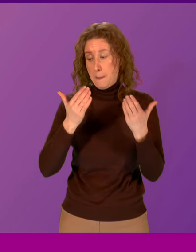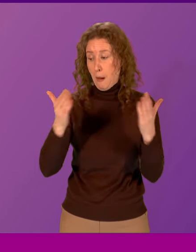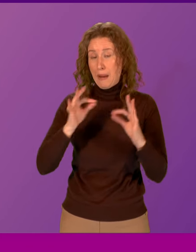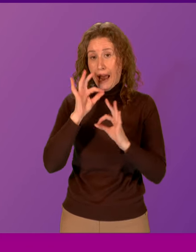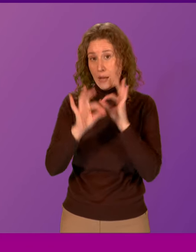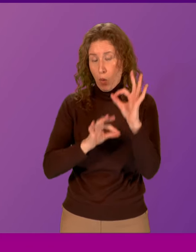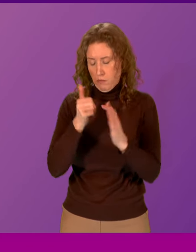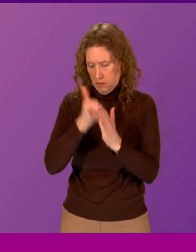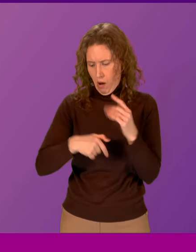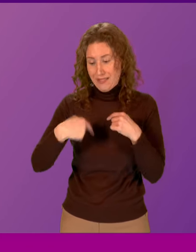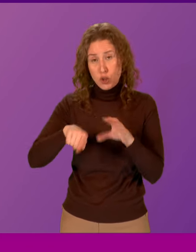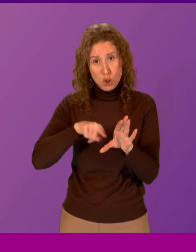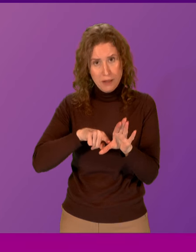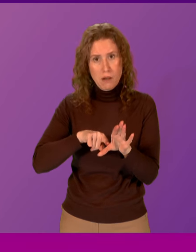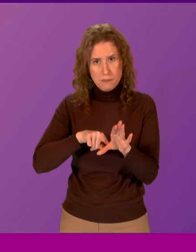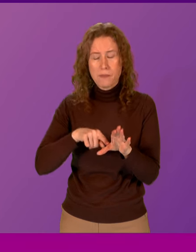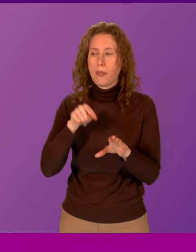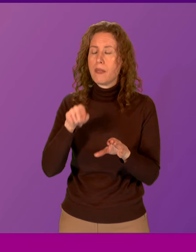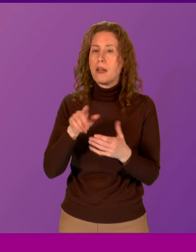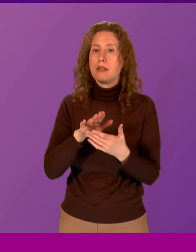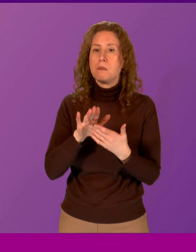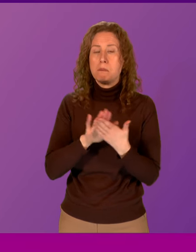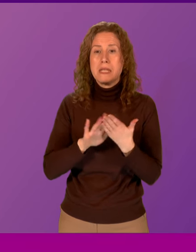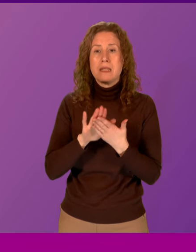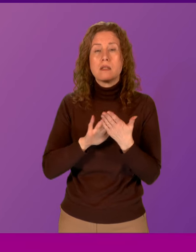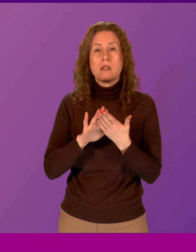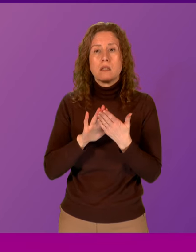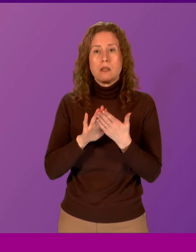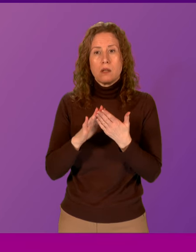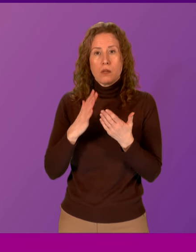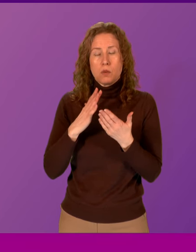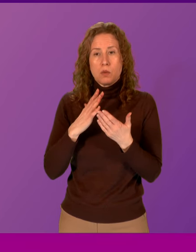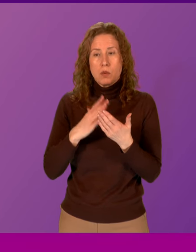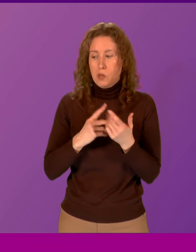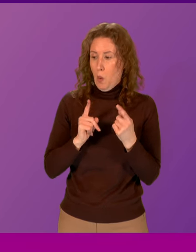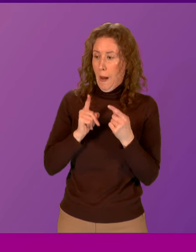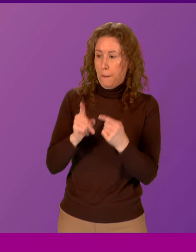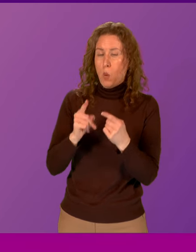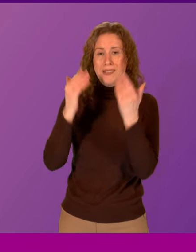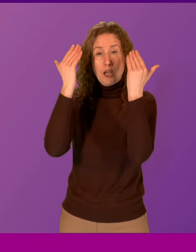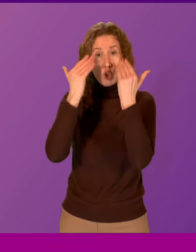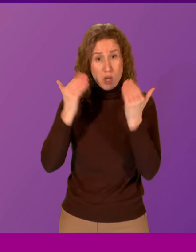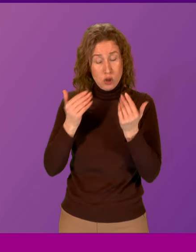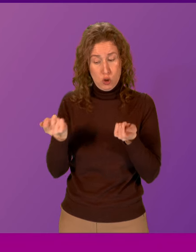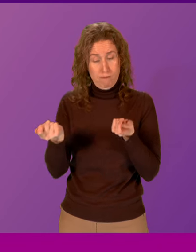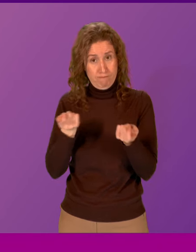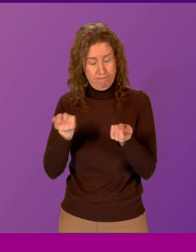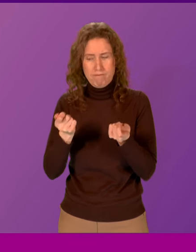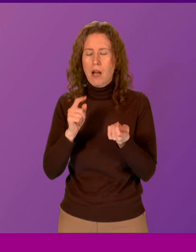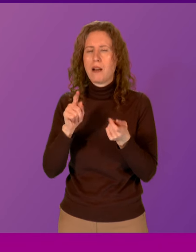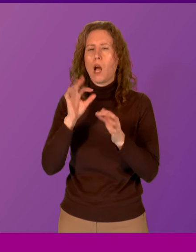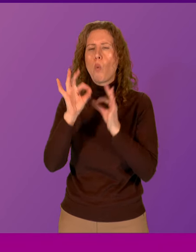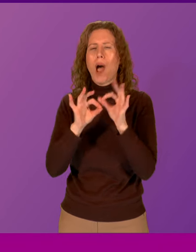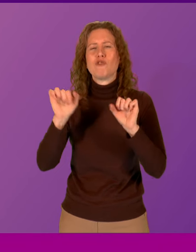starts in 2024, and by that, of course, we should have a judge appointed, an inquiry chair